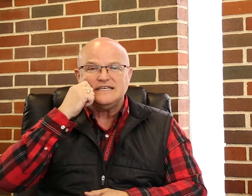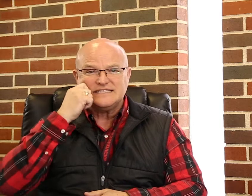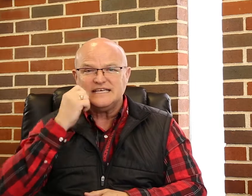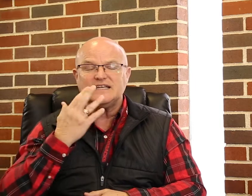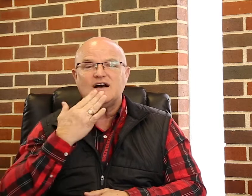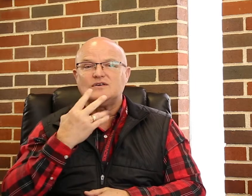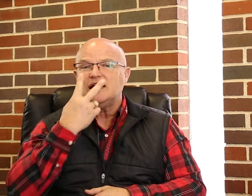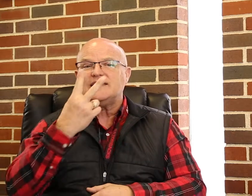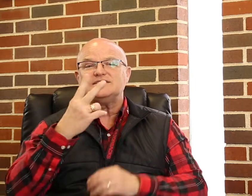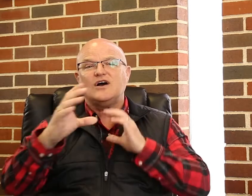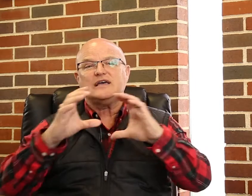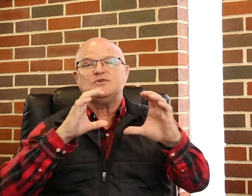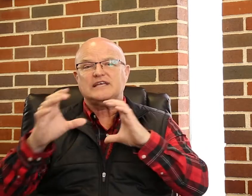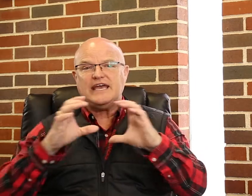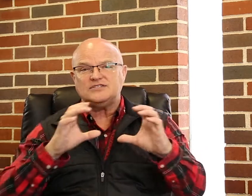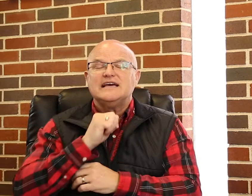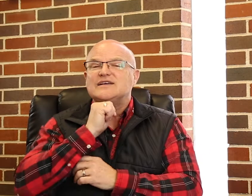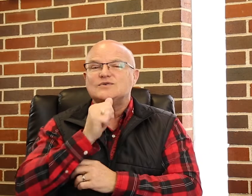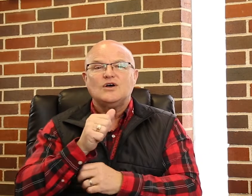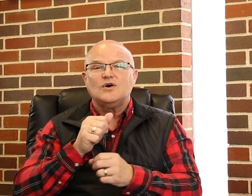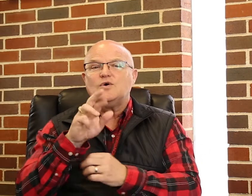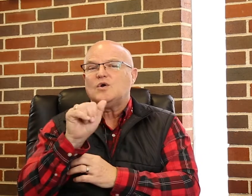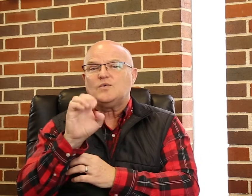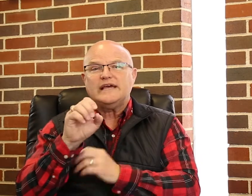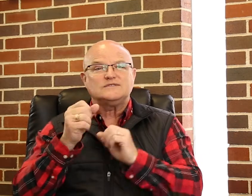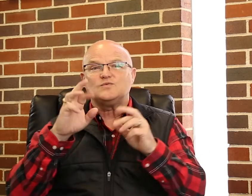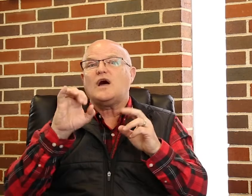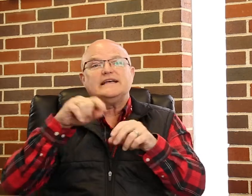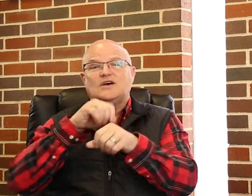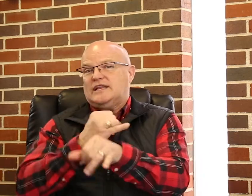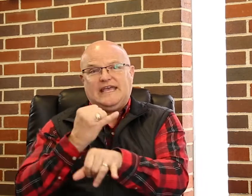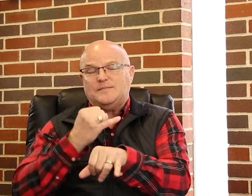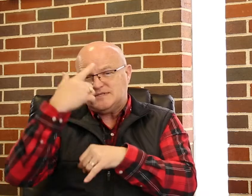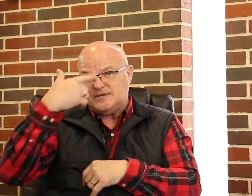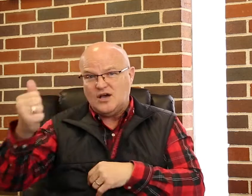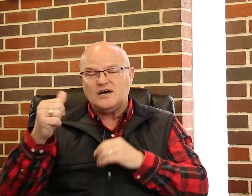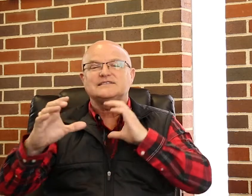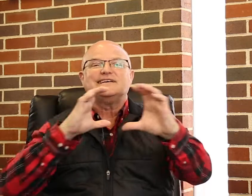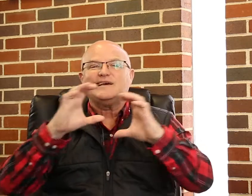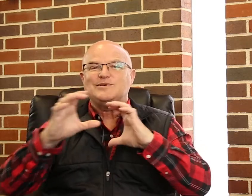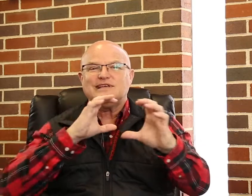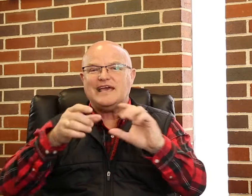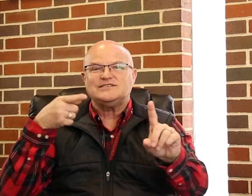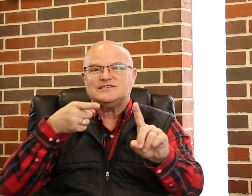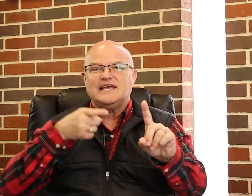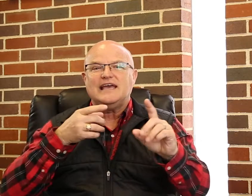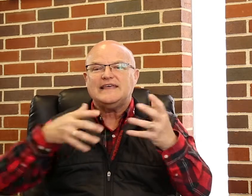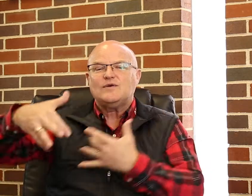skin color. They saw communication. There were no race riots on campus because communication, and they